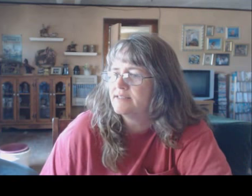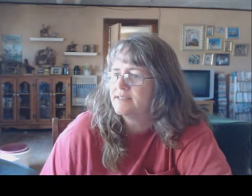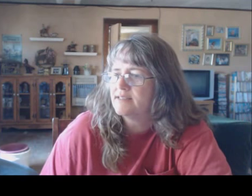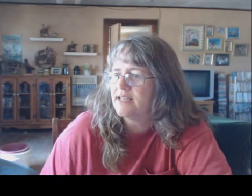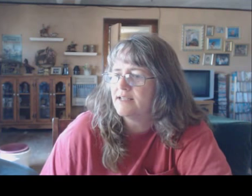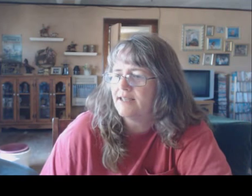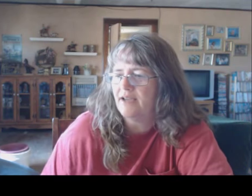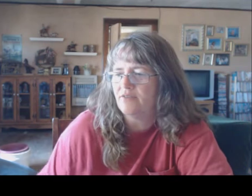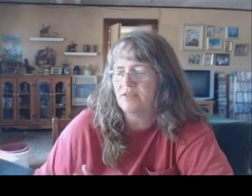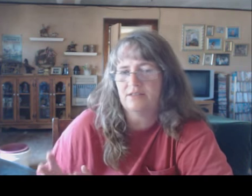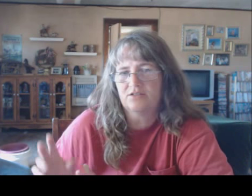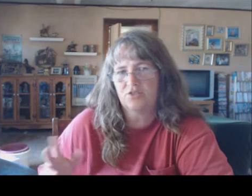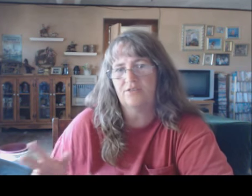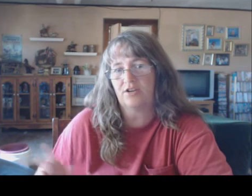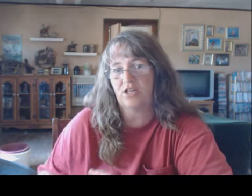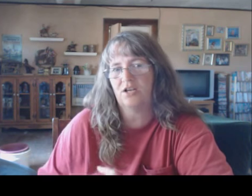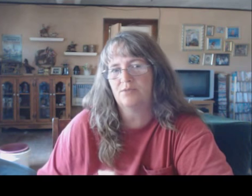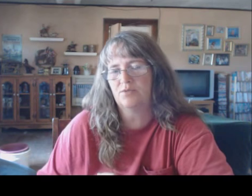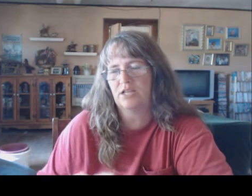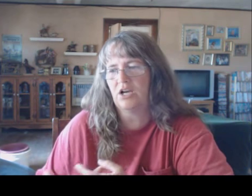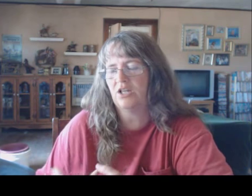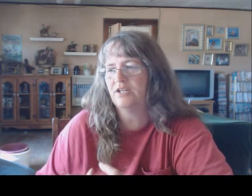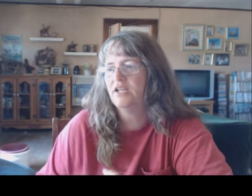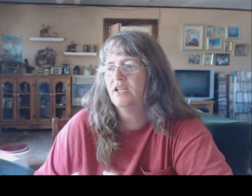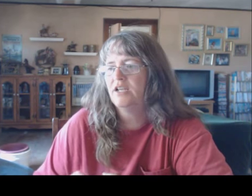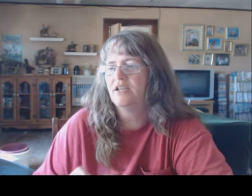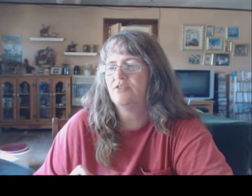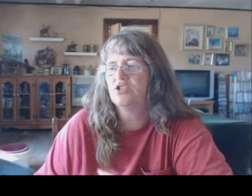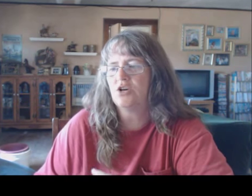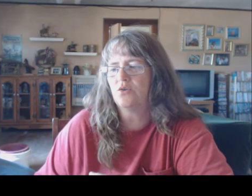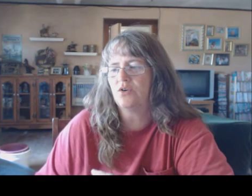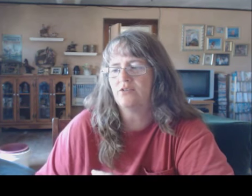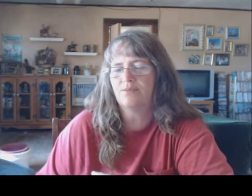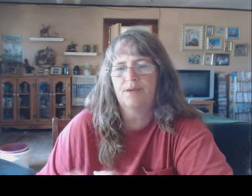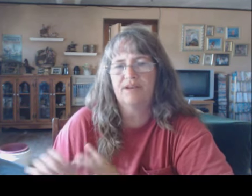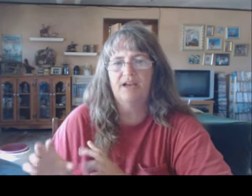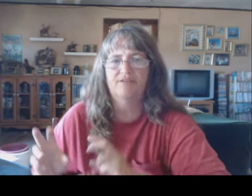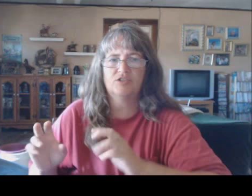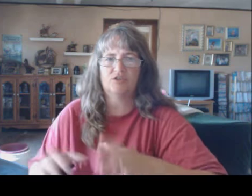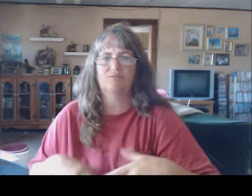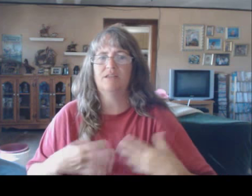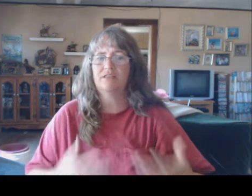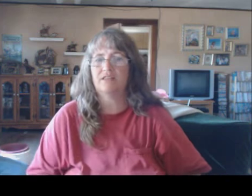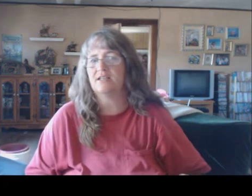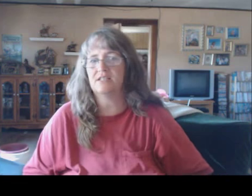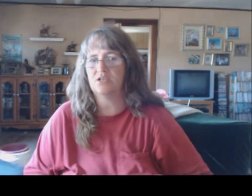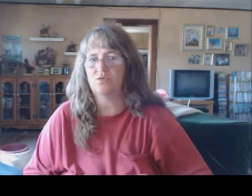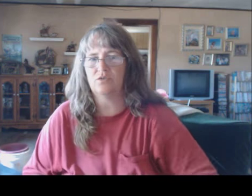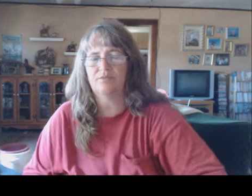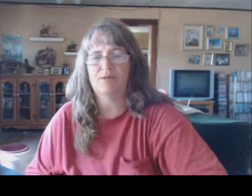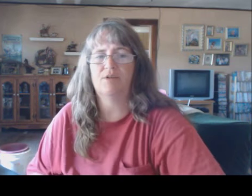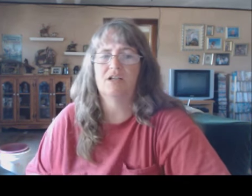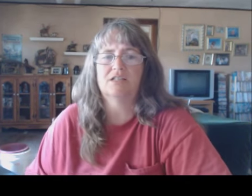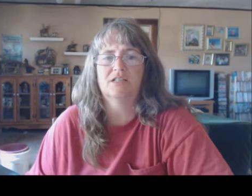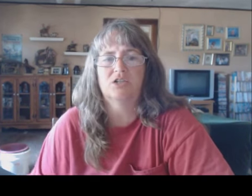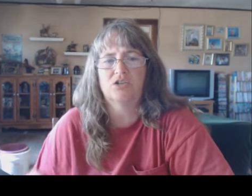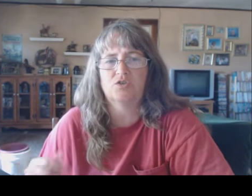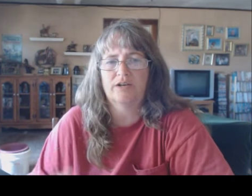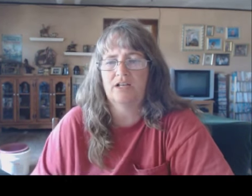that they have what two different clubs what they call it if you start ordering from them and have certain monthly things that you order from them constantly you can join